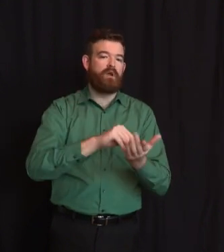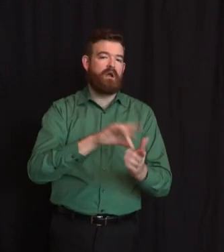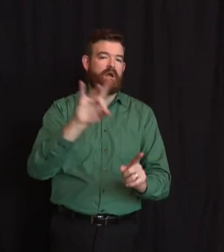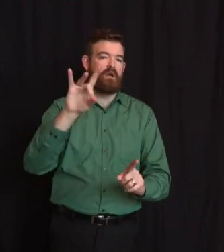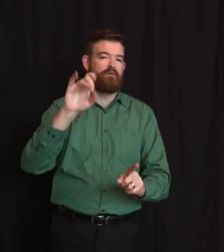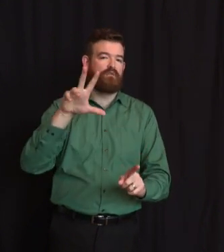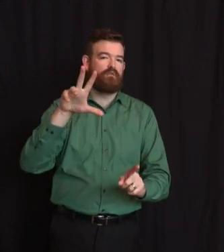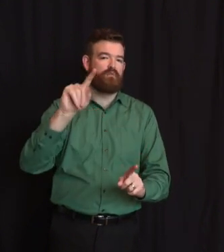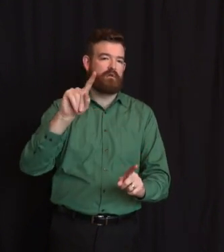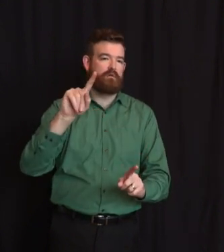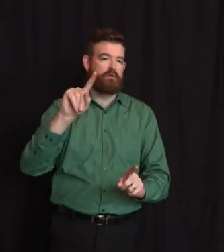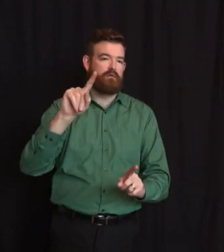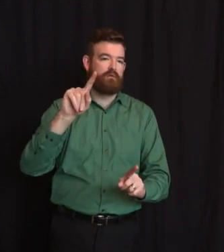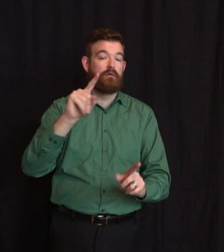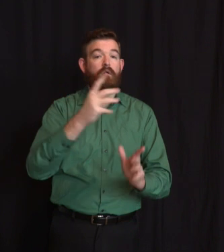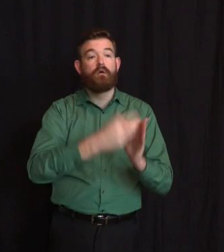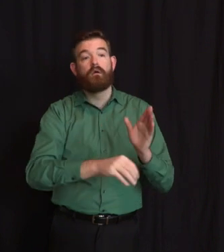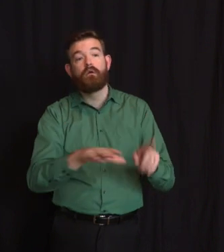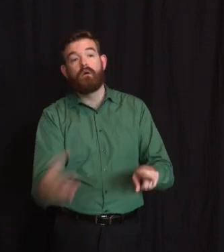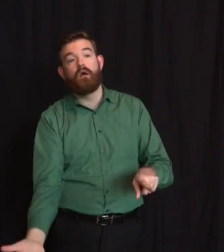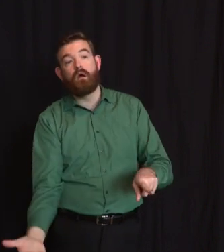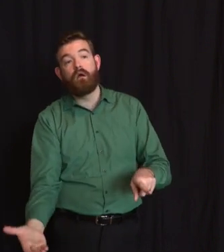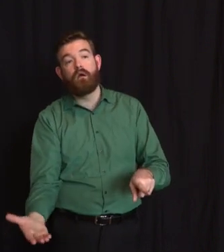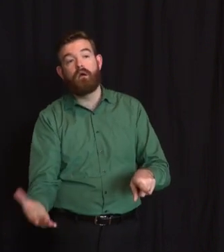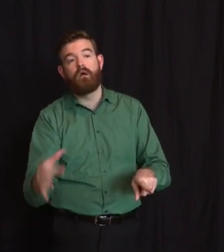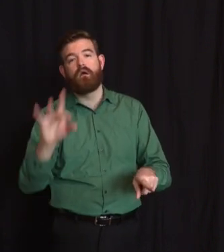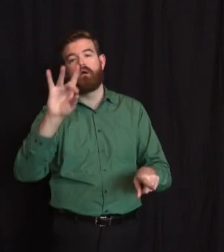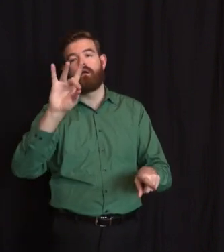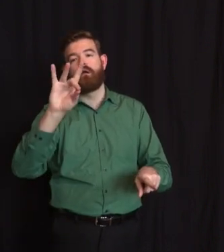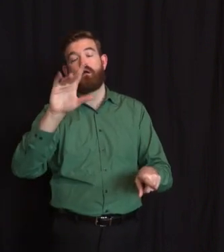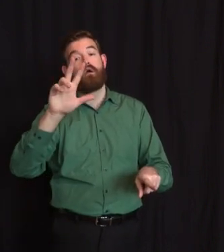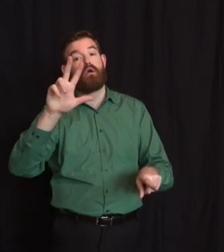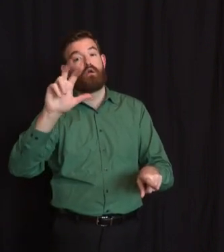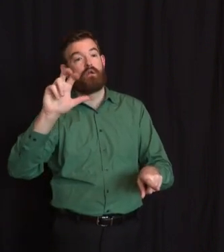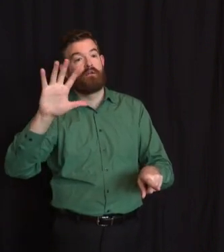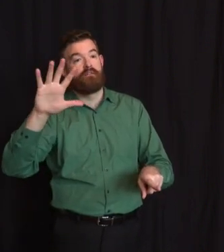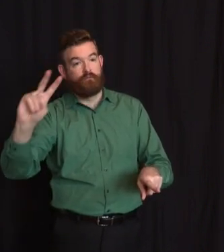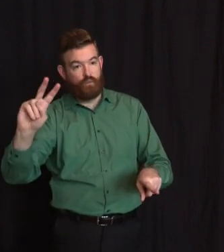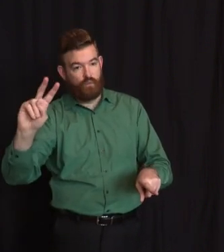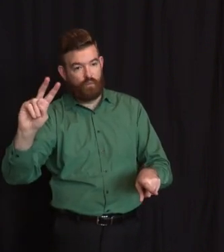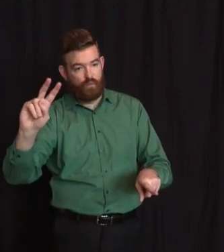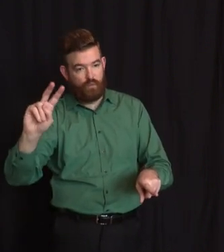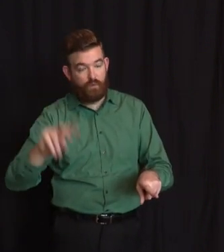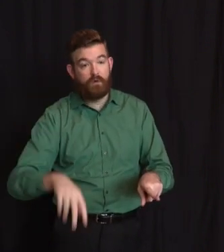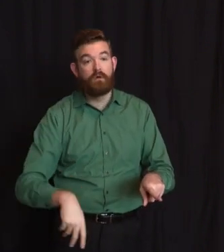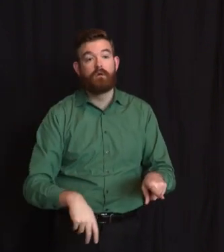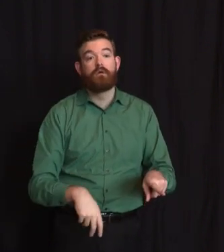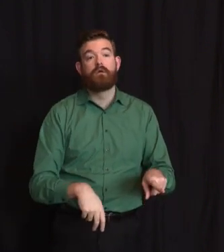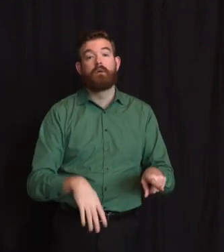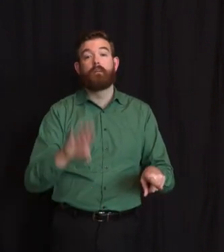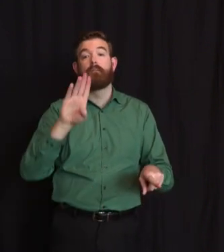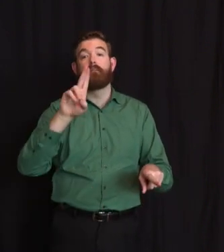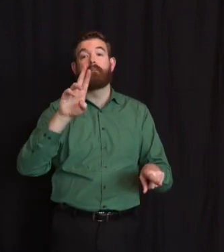County, 15 facilities are affected, reporting 310 cases and 32 deaths.